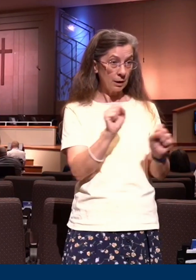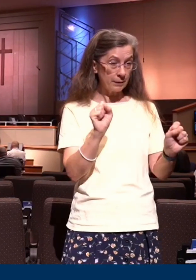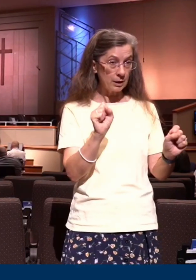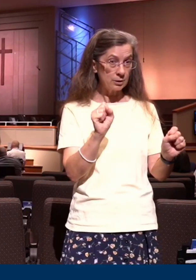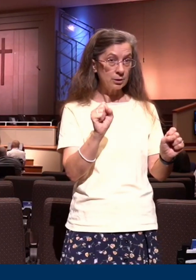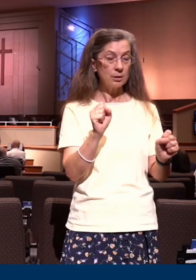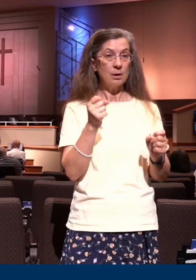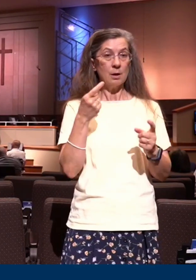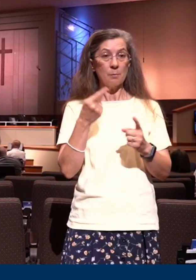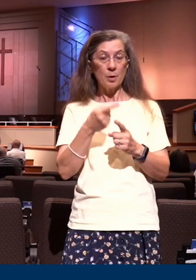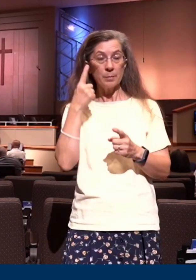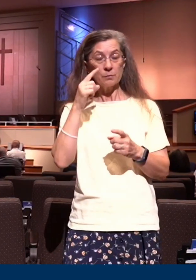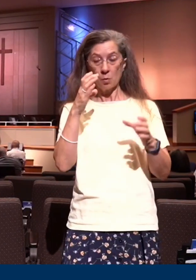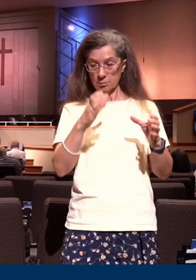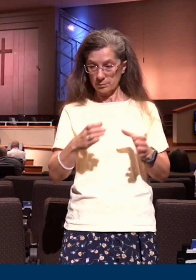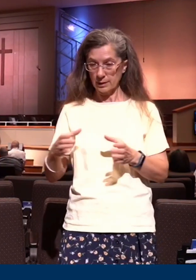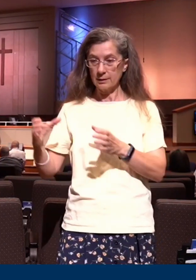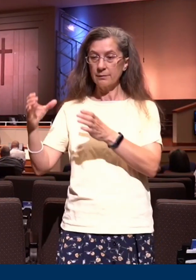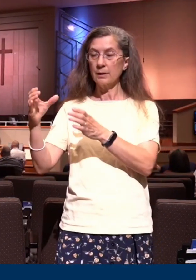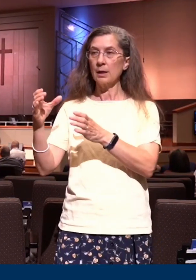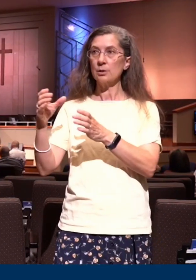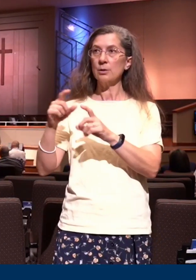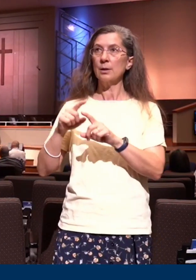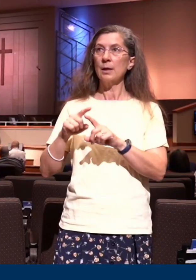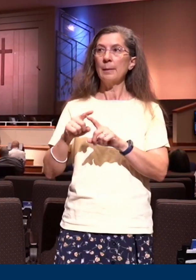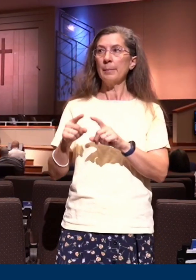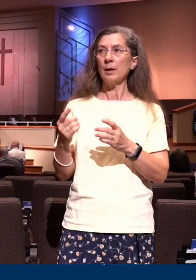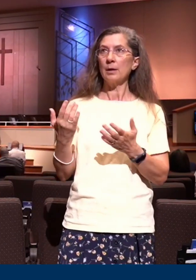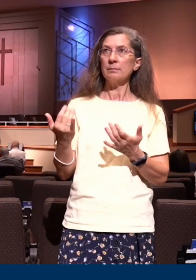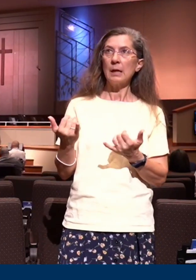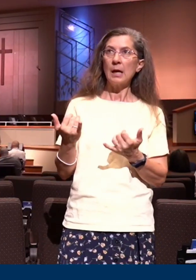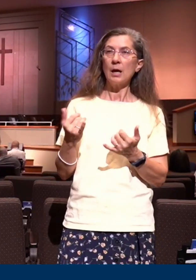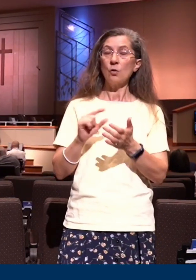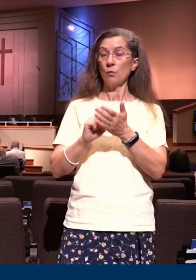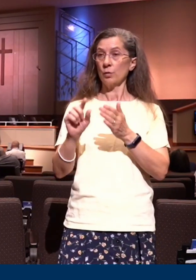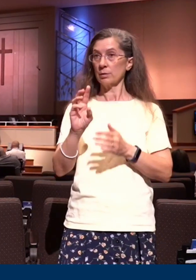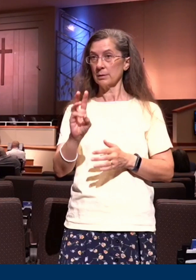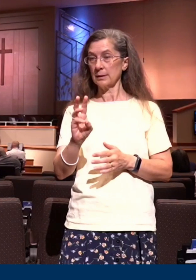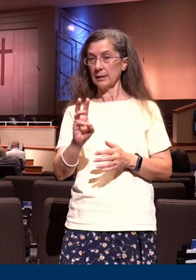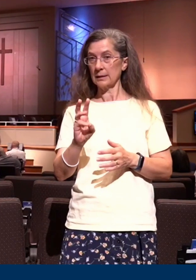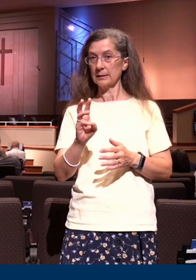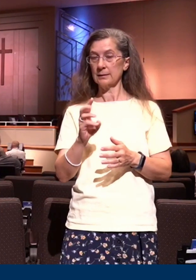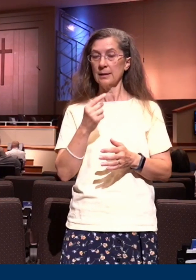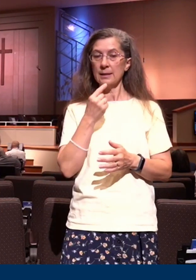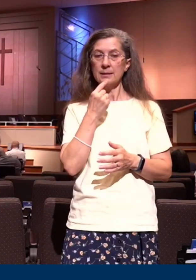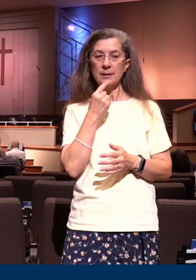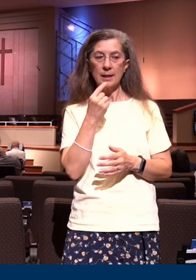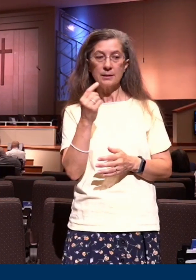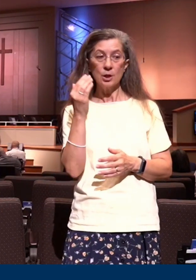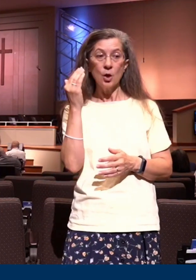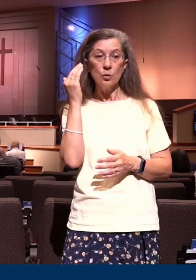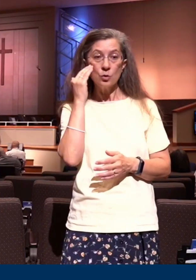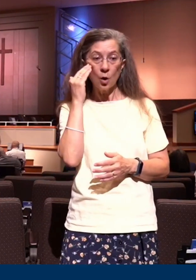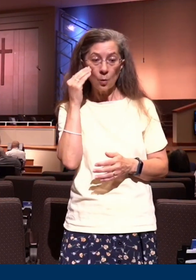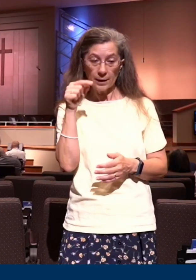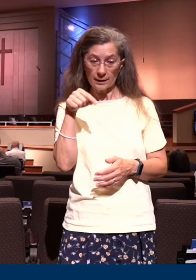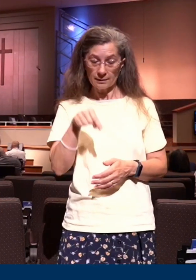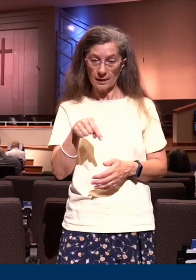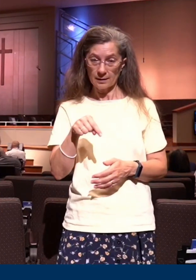purpose of sanctification. But notice a little further down, verse 6, it says, Knowing this, that our old man